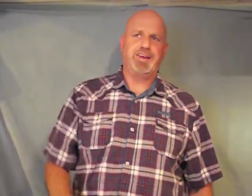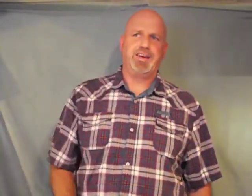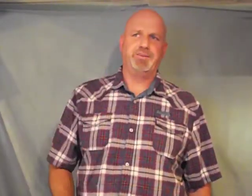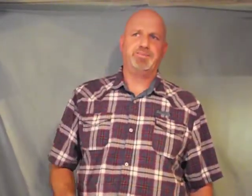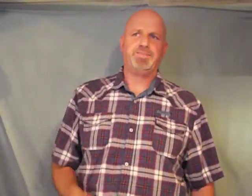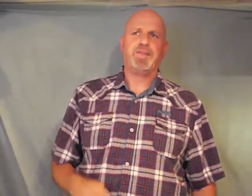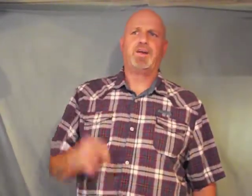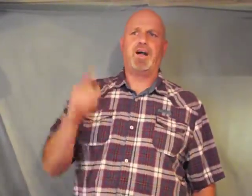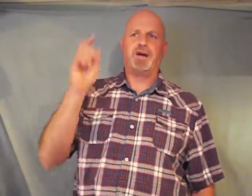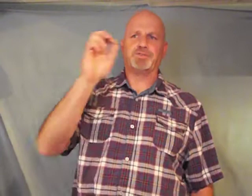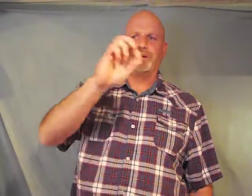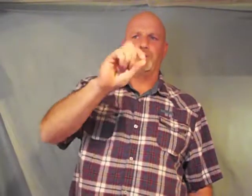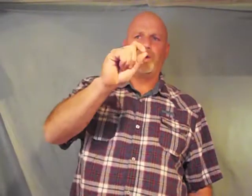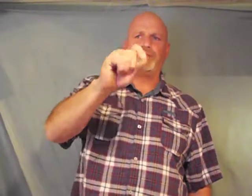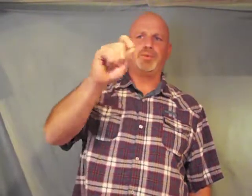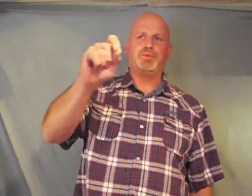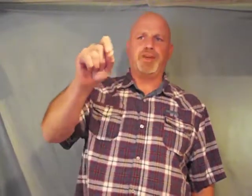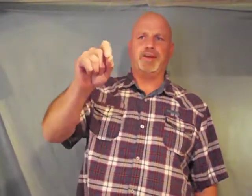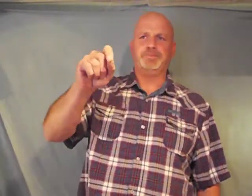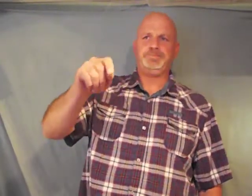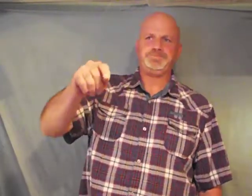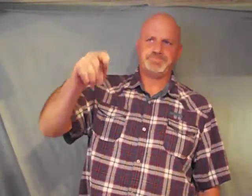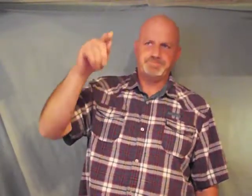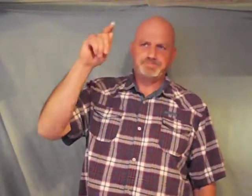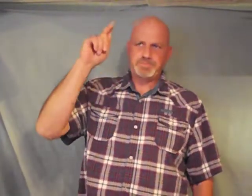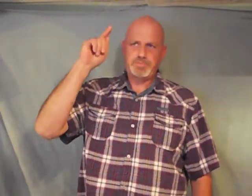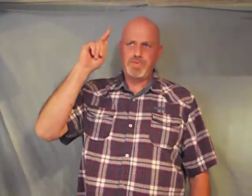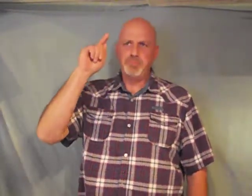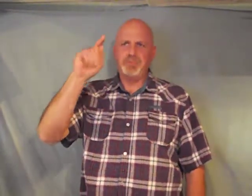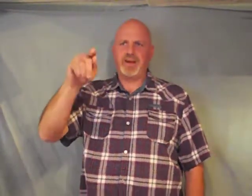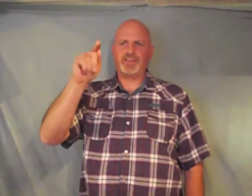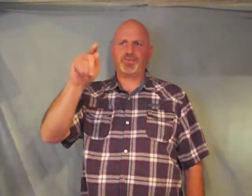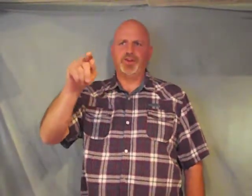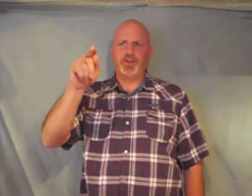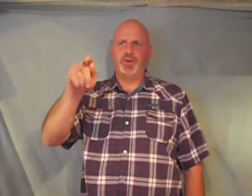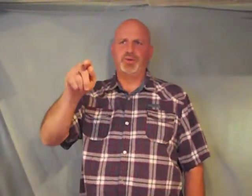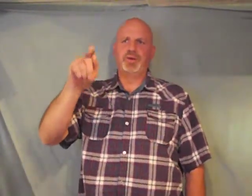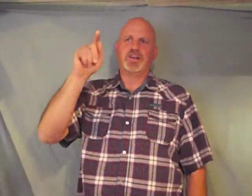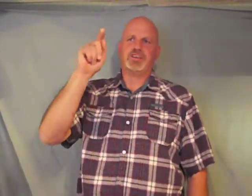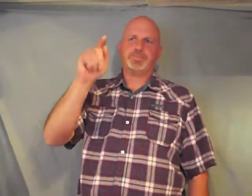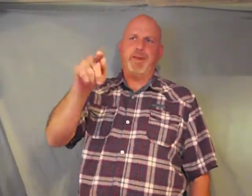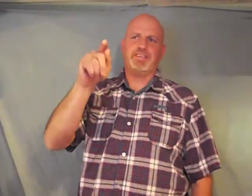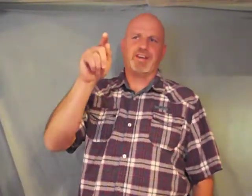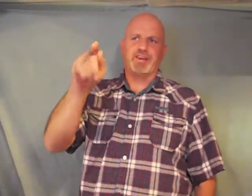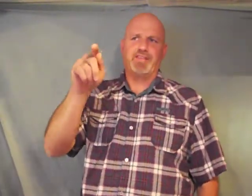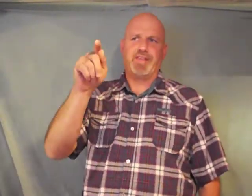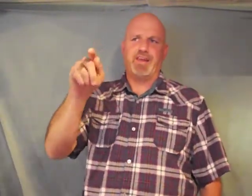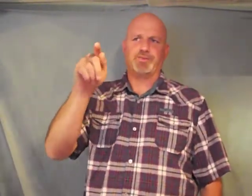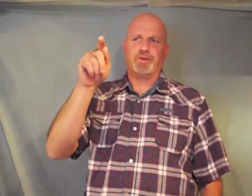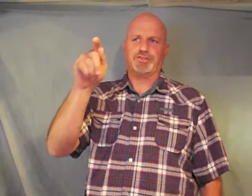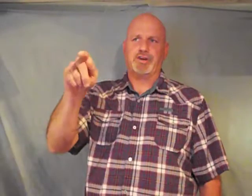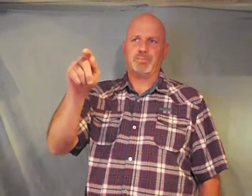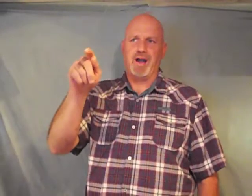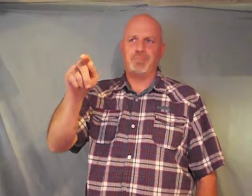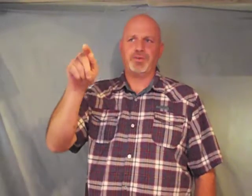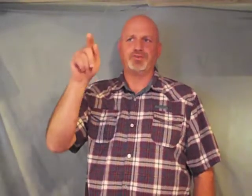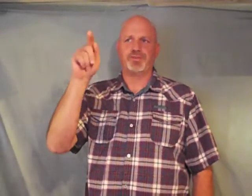or I'm sorry 1 through 10 but as for you speak the good things which are proper for